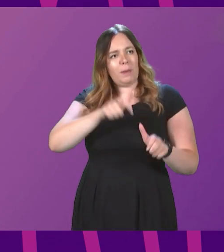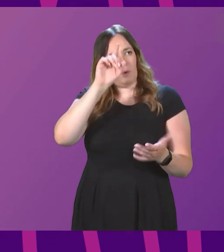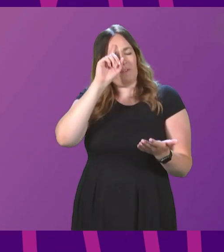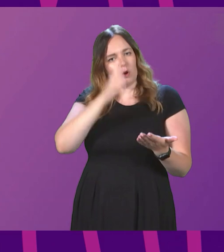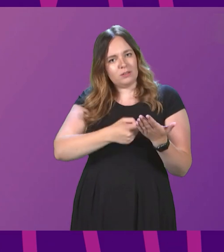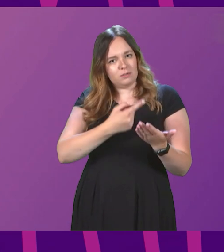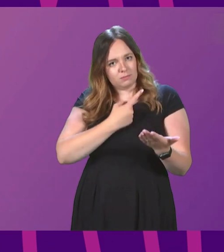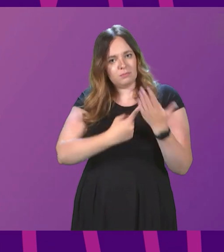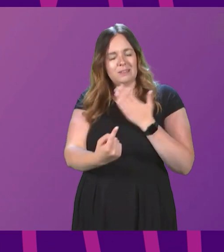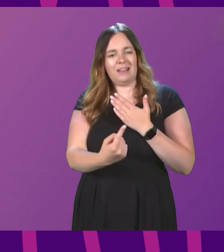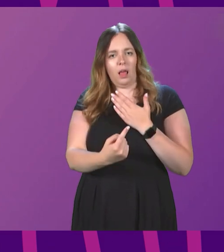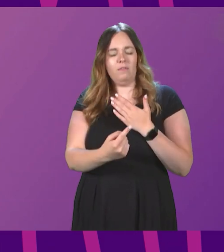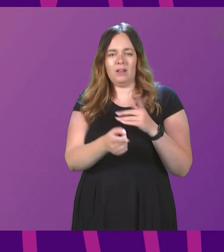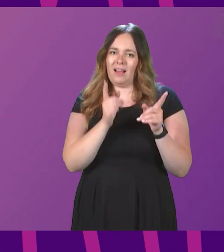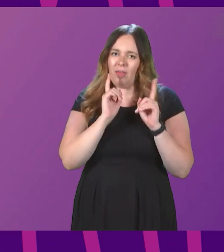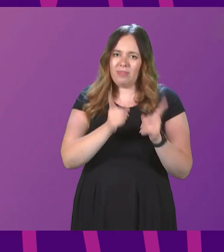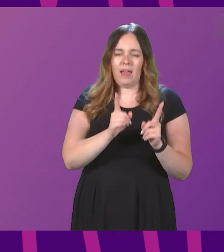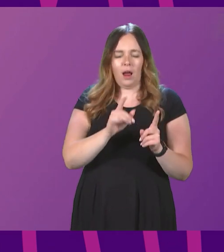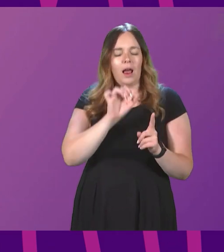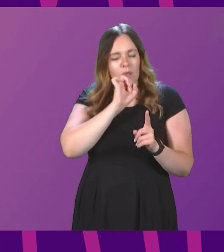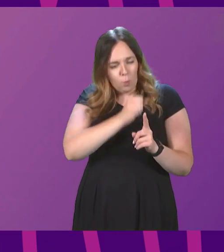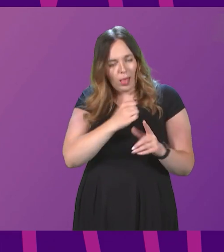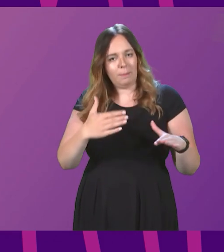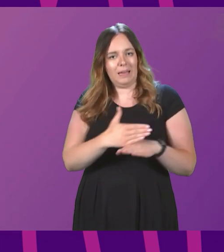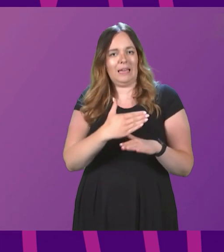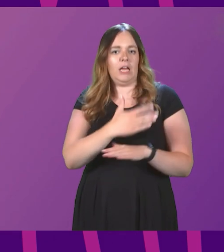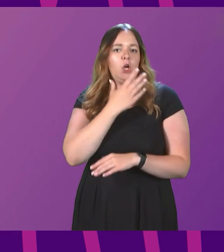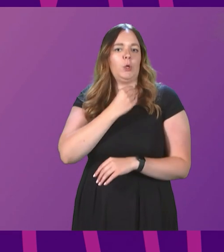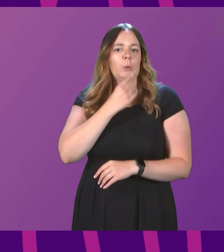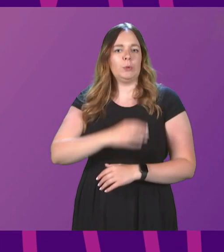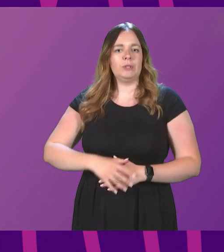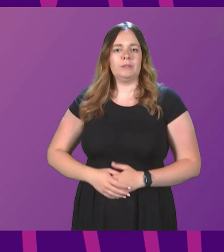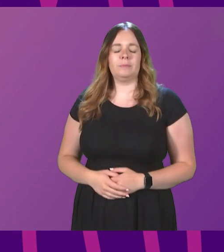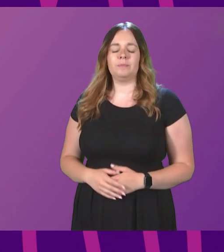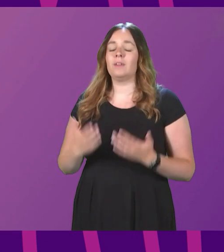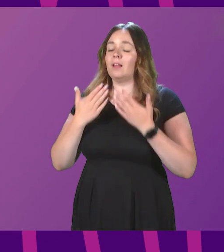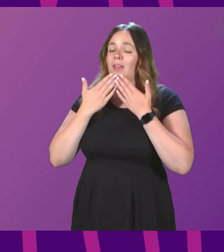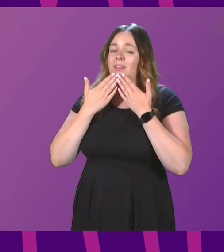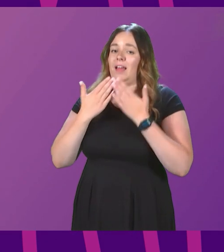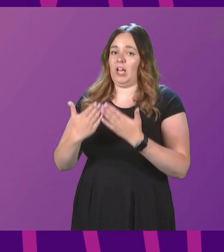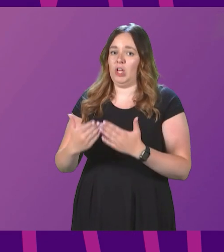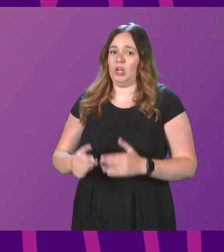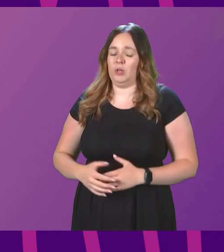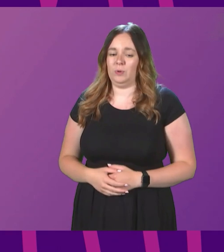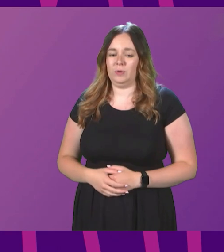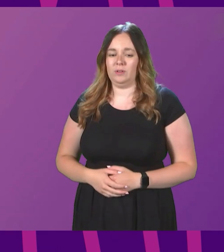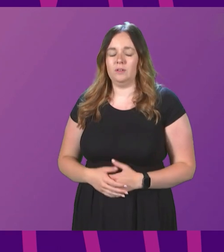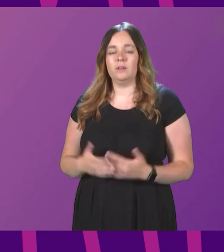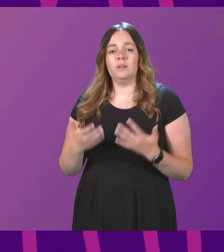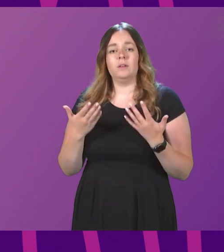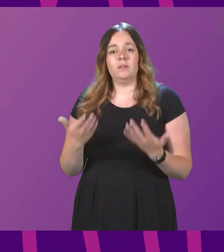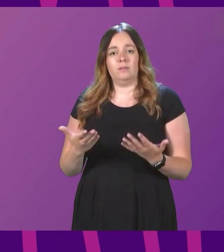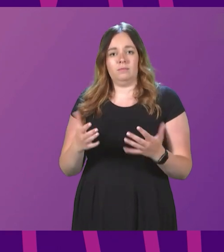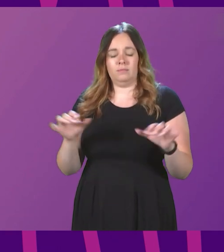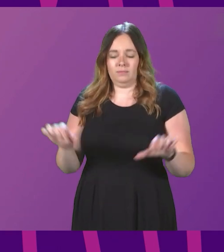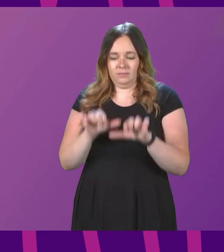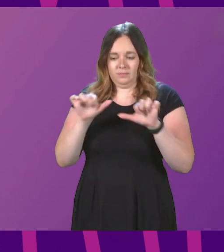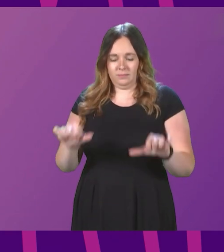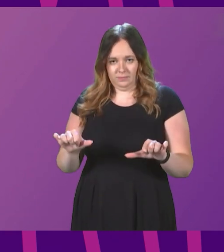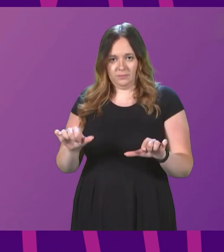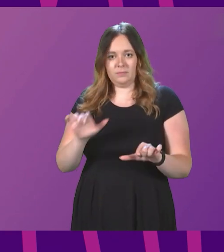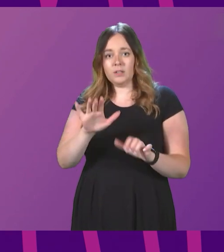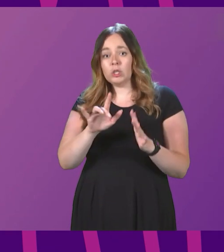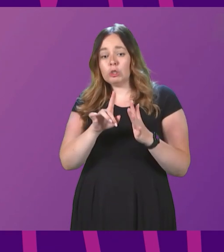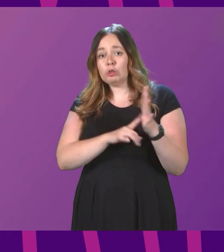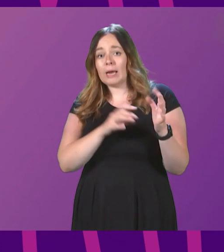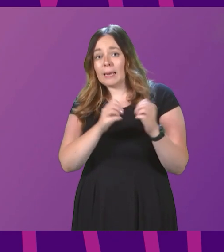is there and it will be exercised. Thank you. That concludes point of order, Jackie